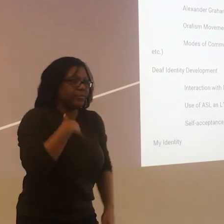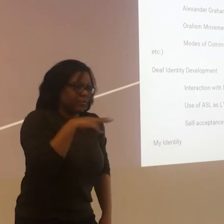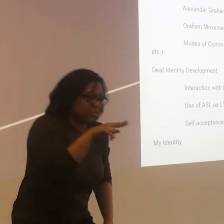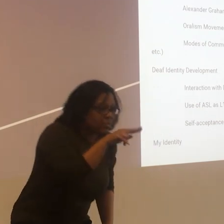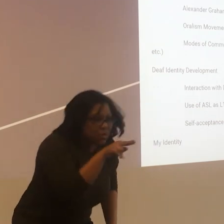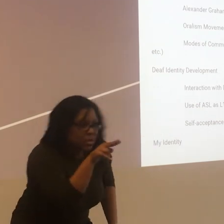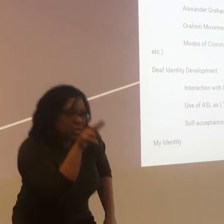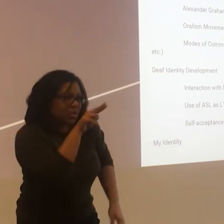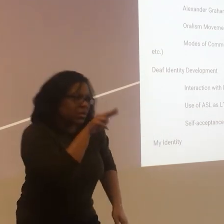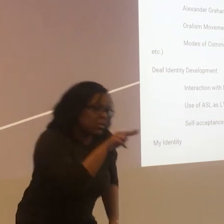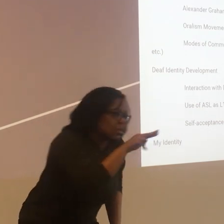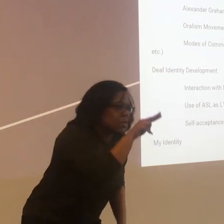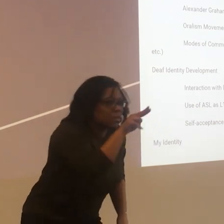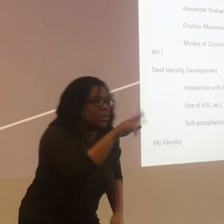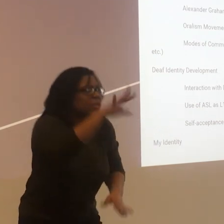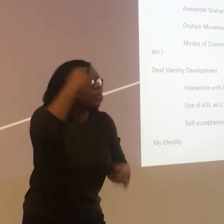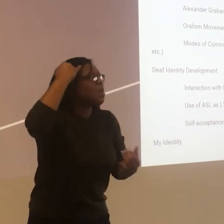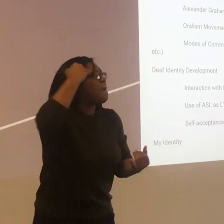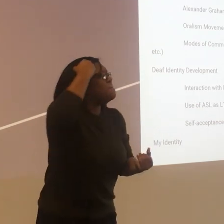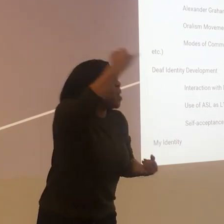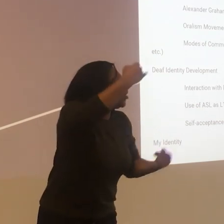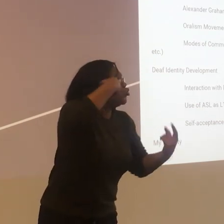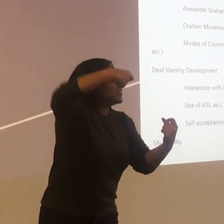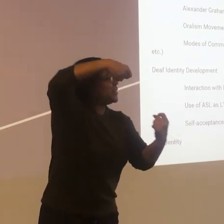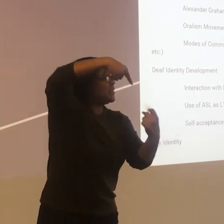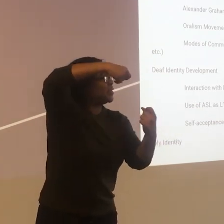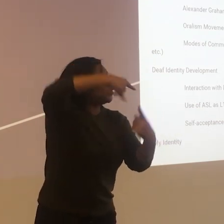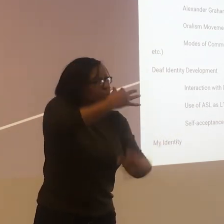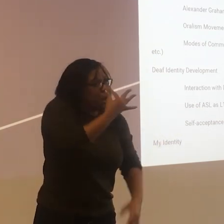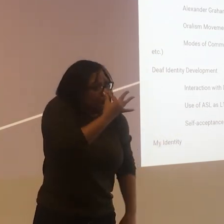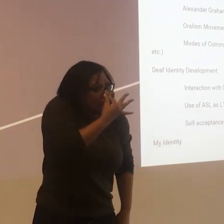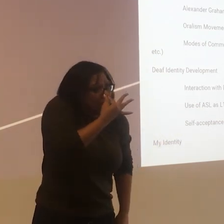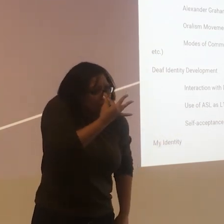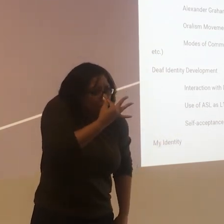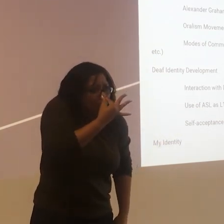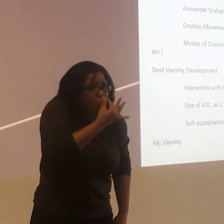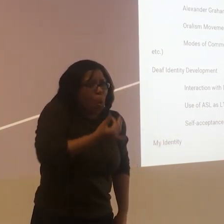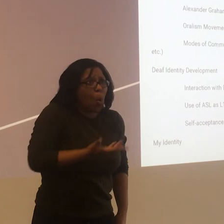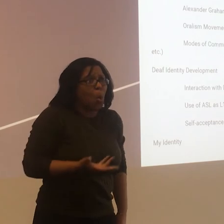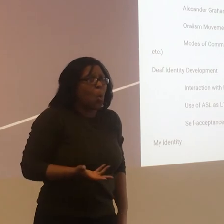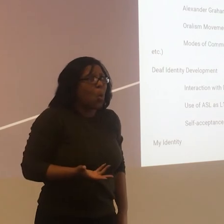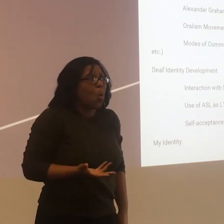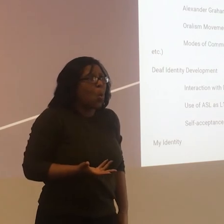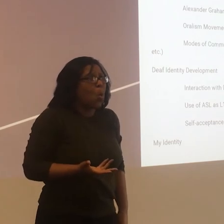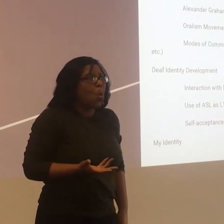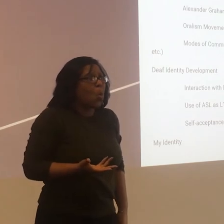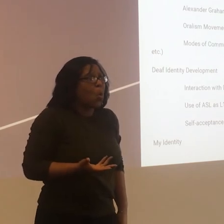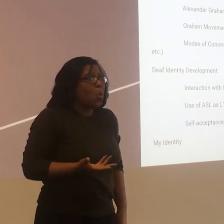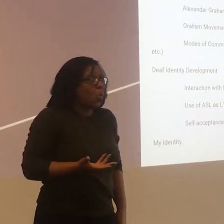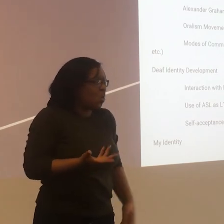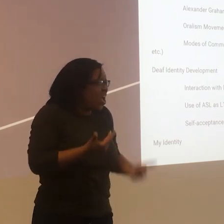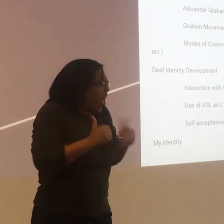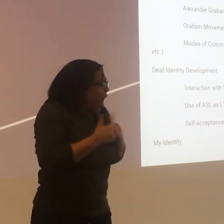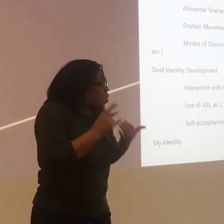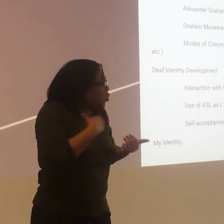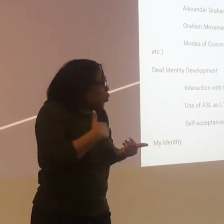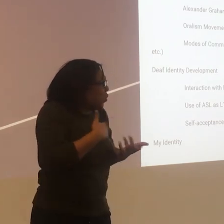and they try to interpret on that tablet. Can you imagine in a brick-walled hospital setting